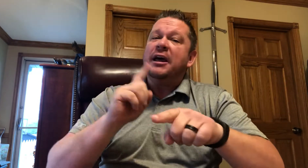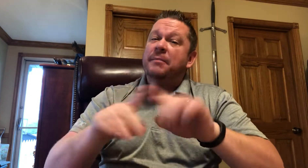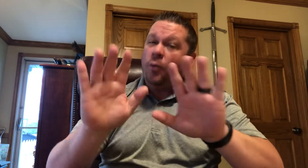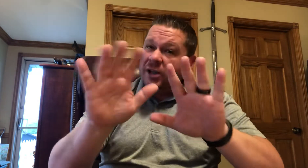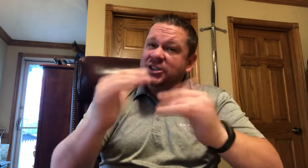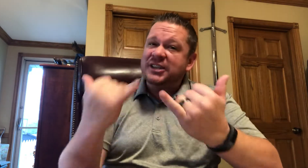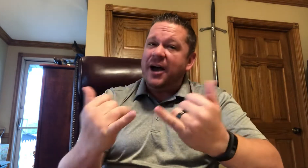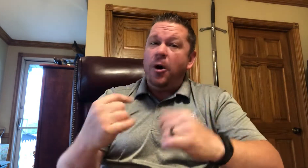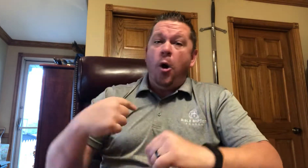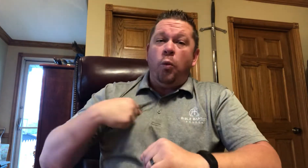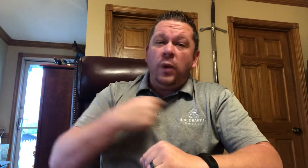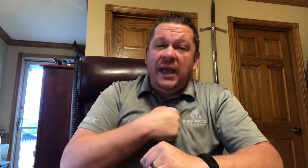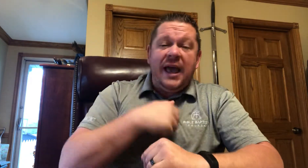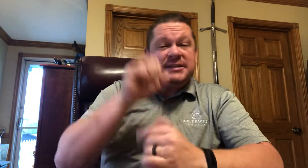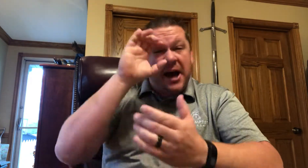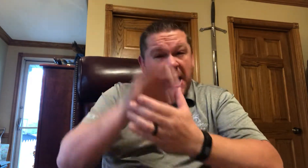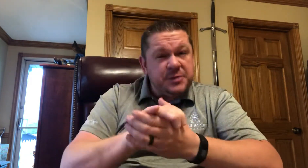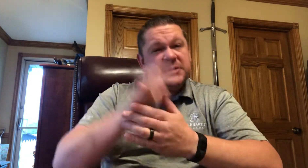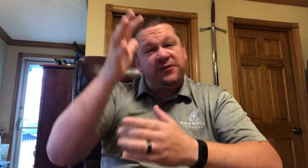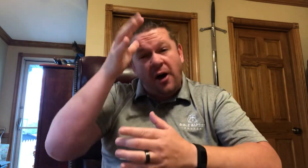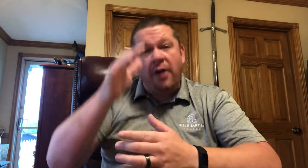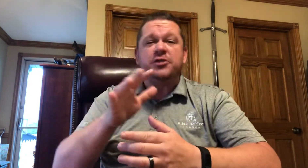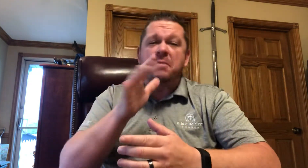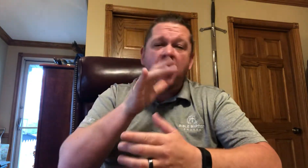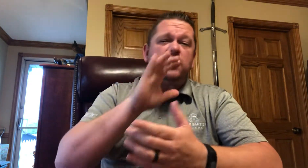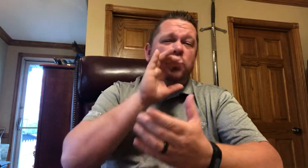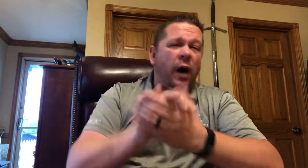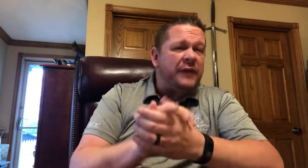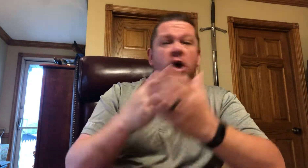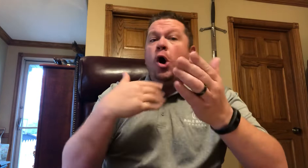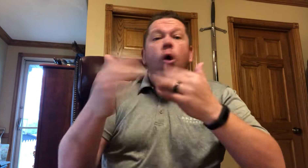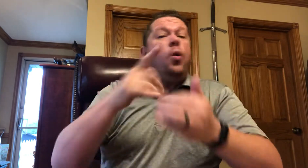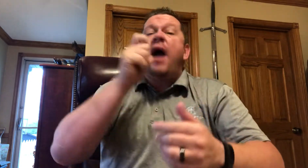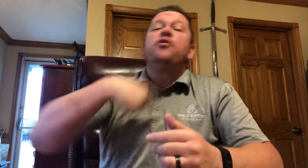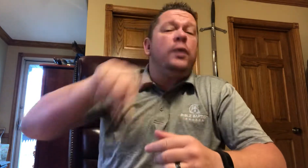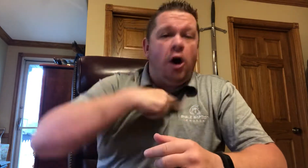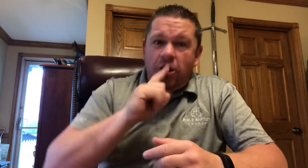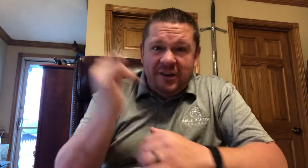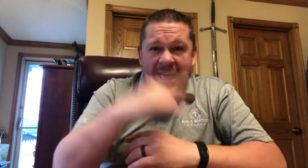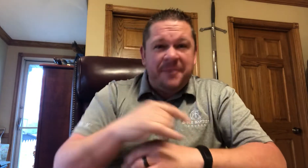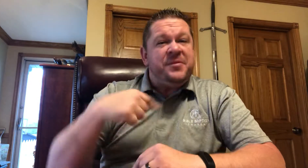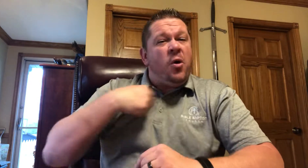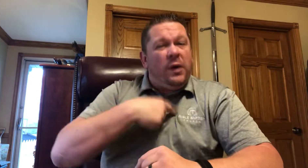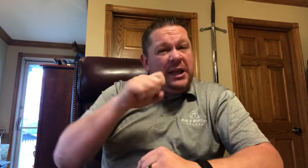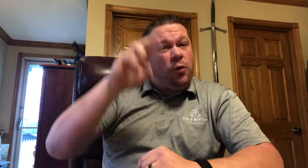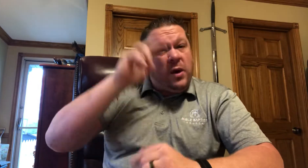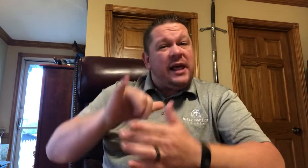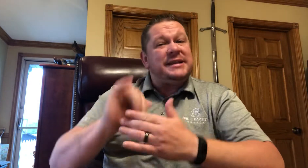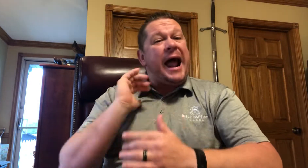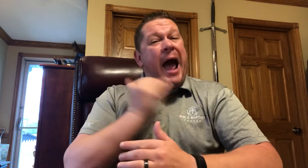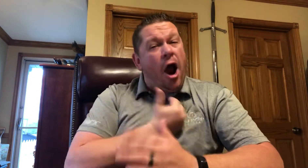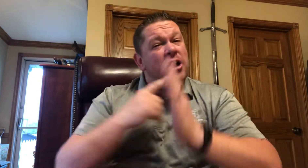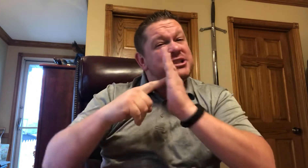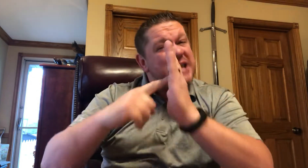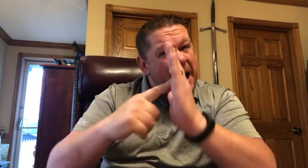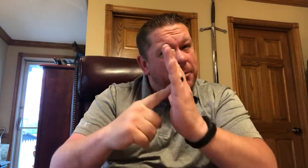but watch this now. We as husbands, fathers, mothers, wives, whoever we are today, we need to realize that our example